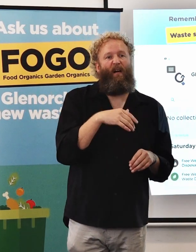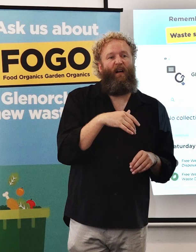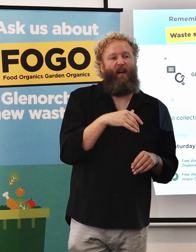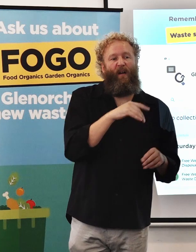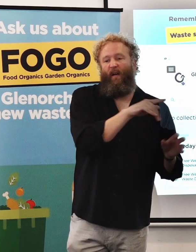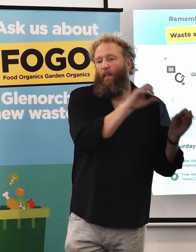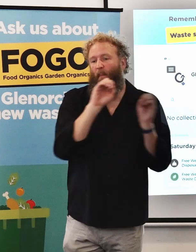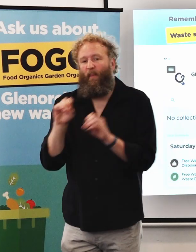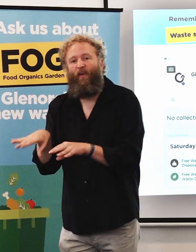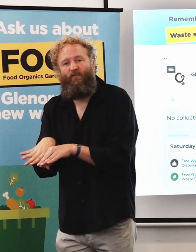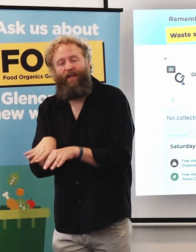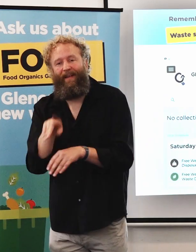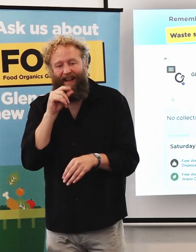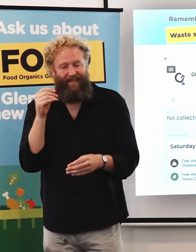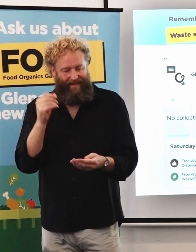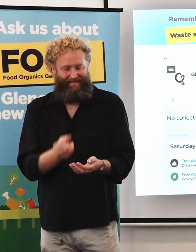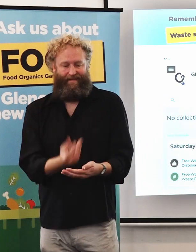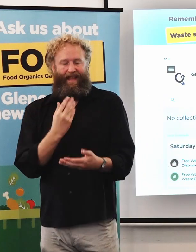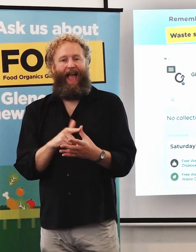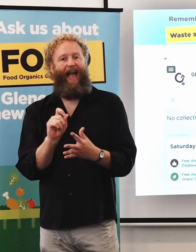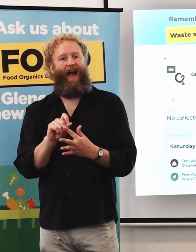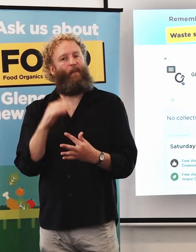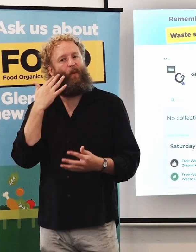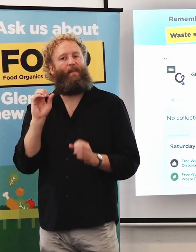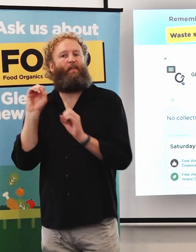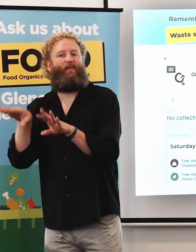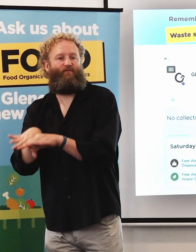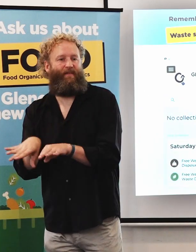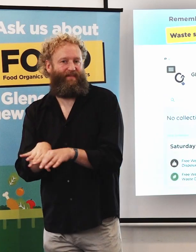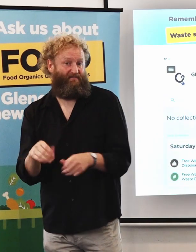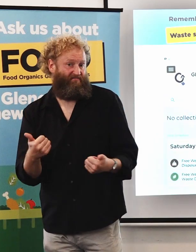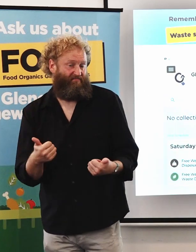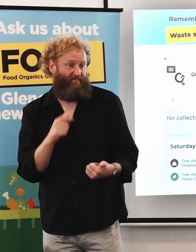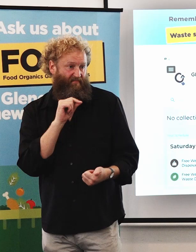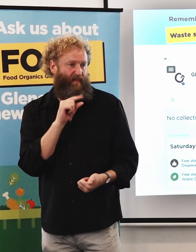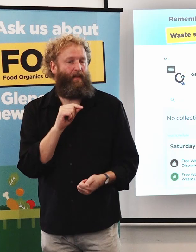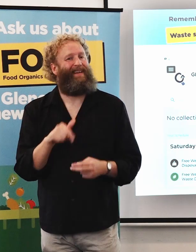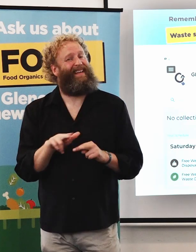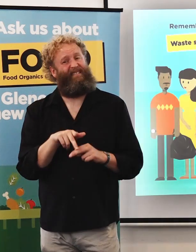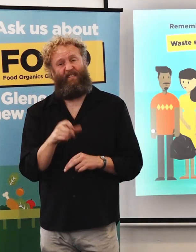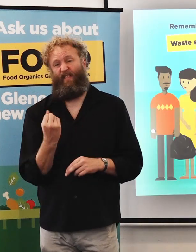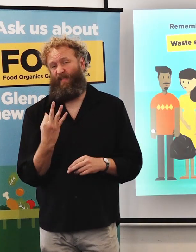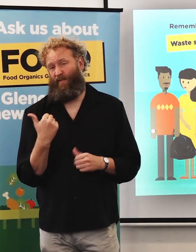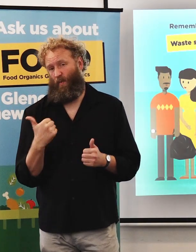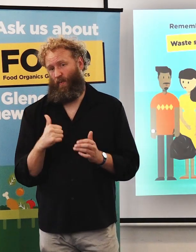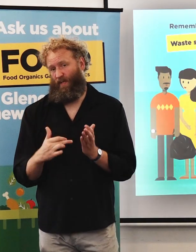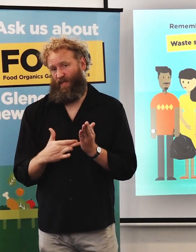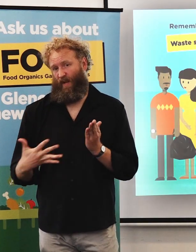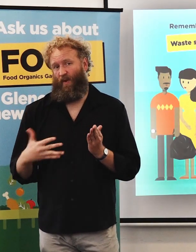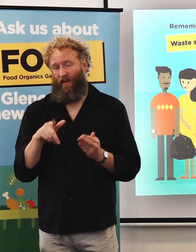put in your bin, set yourself a reminder on Recycle Coach. But like I said, if you're not tech savvy, you can always come in and get any